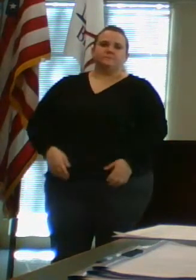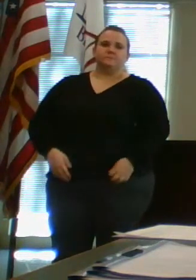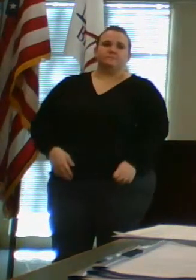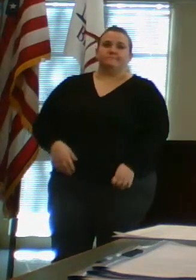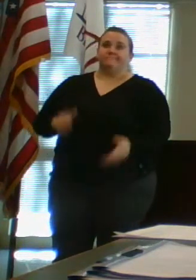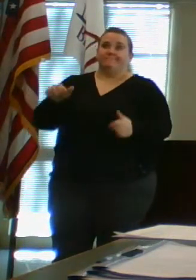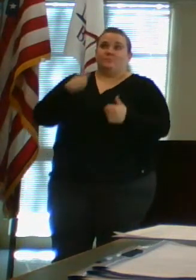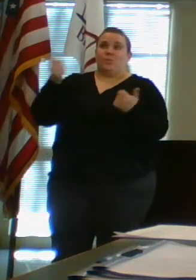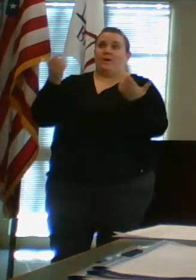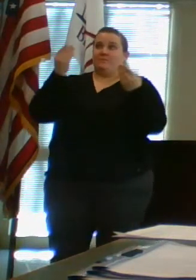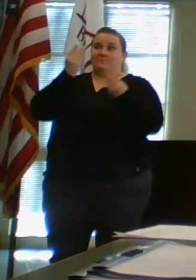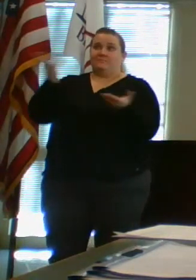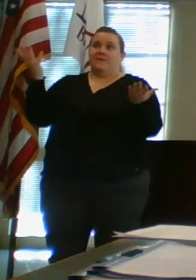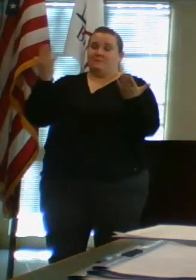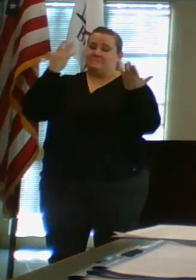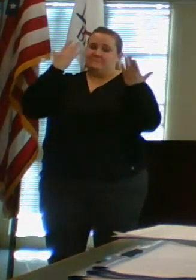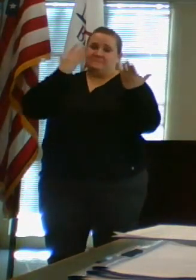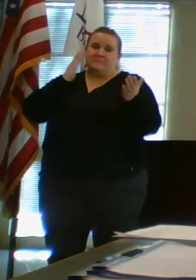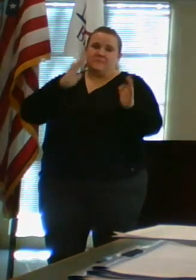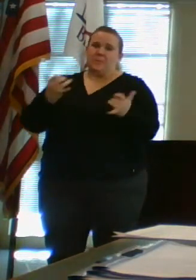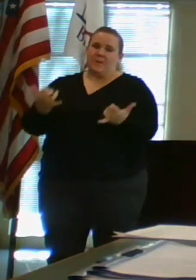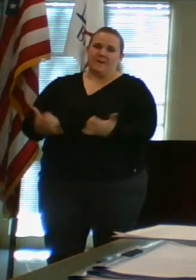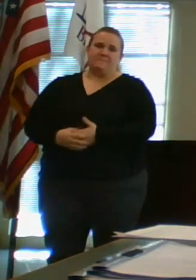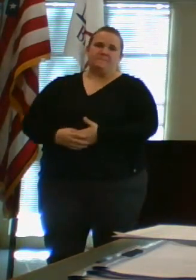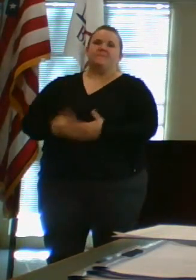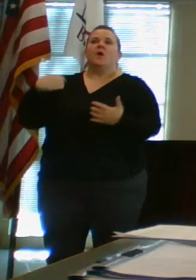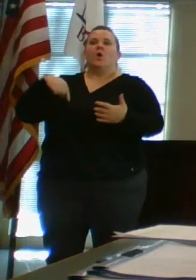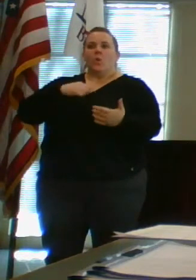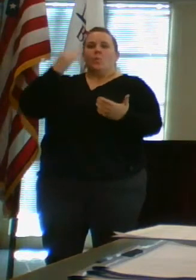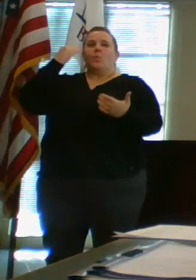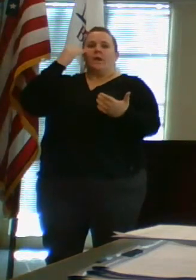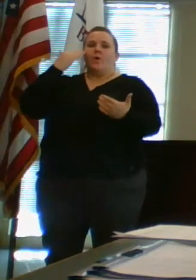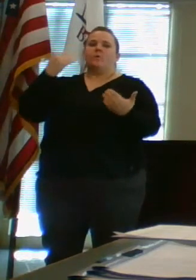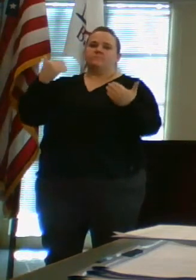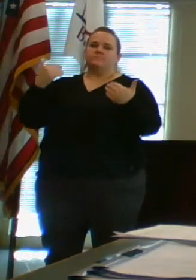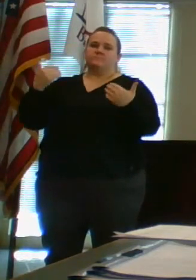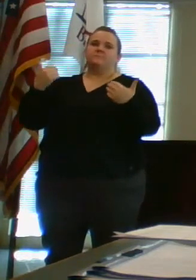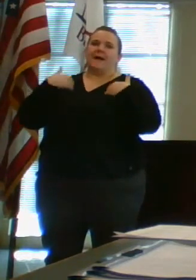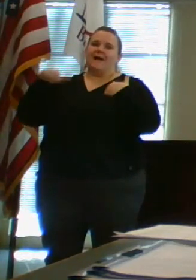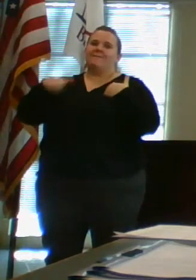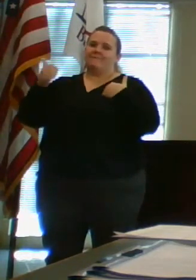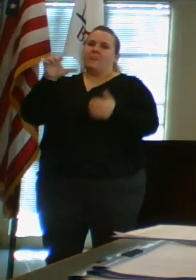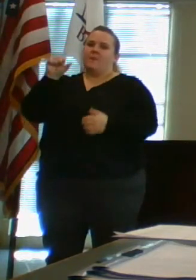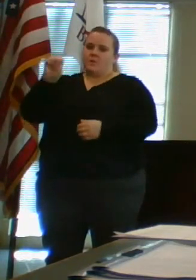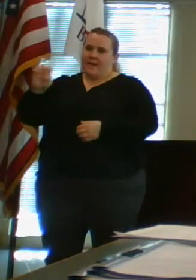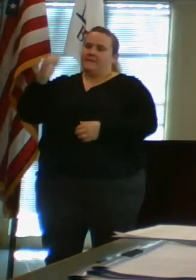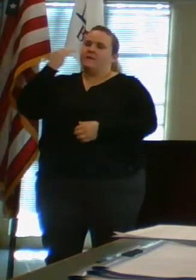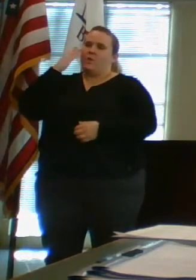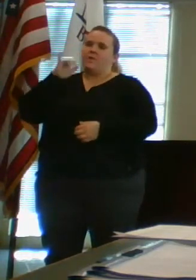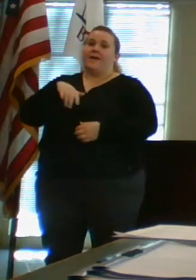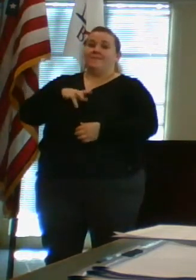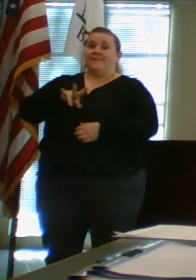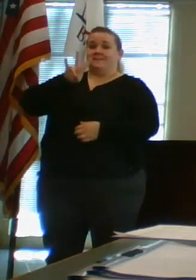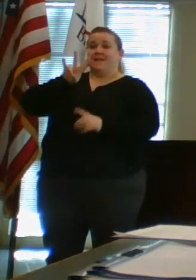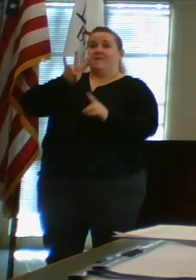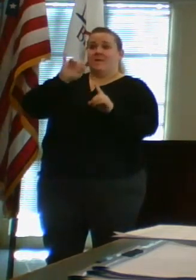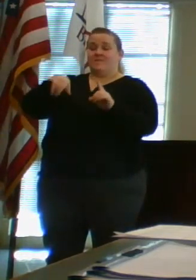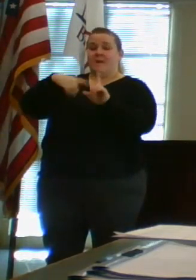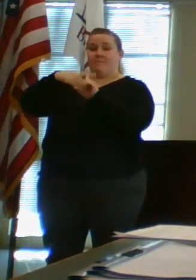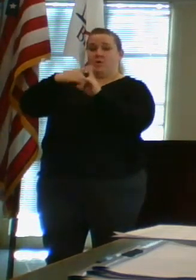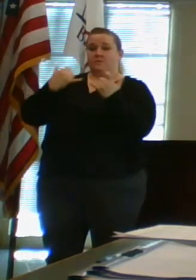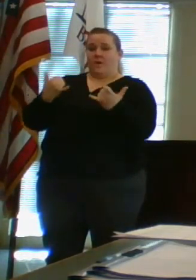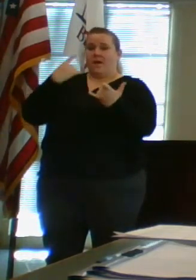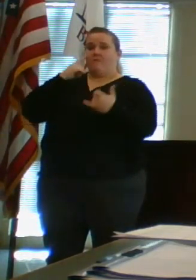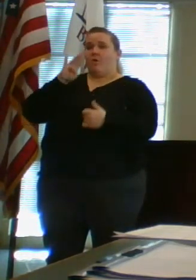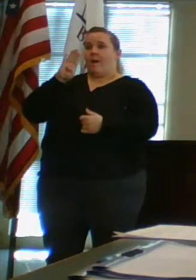I don't know what else to tell folks at this point in time. We know there's got to be other cases. We know the standard that shows right